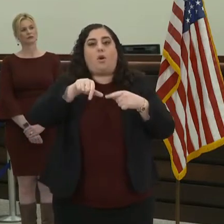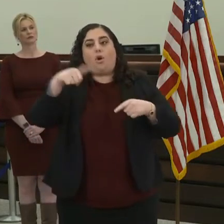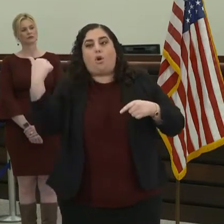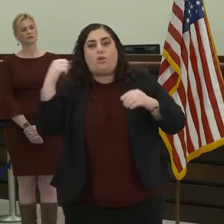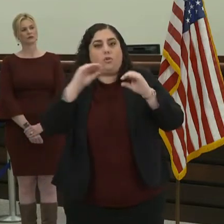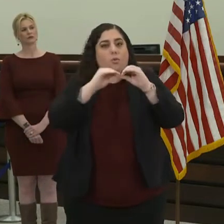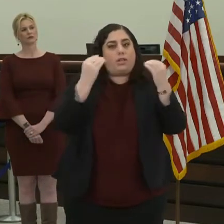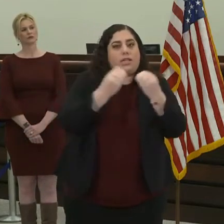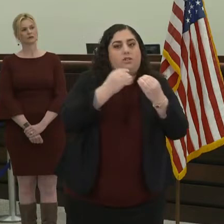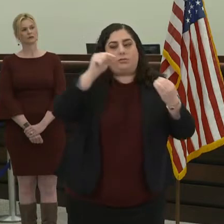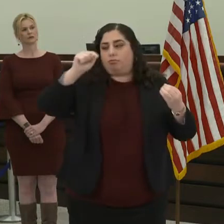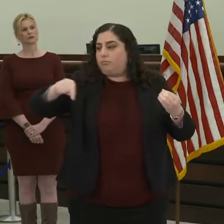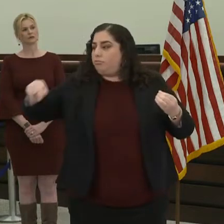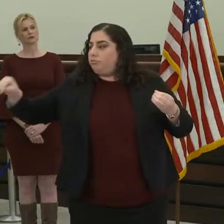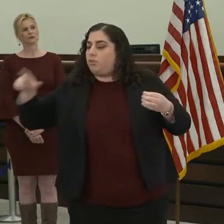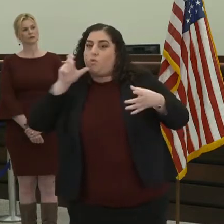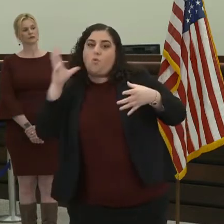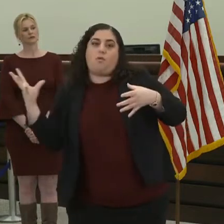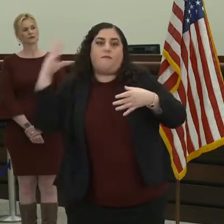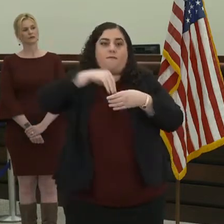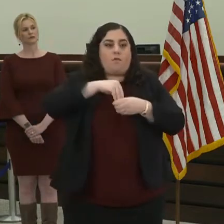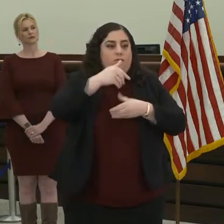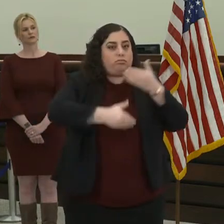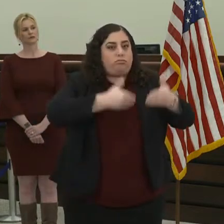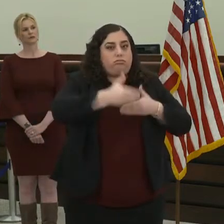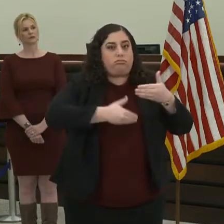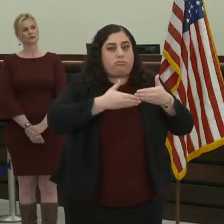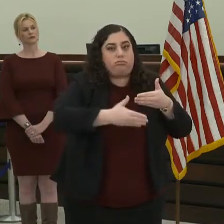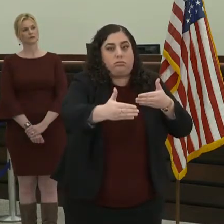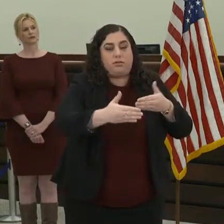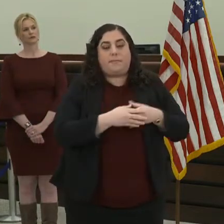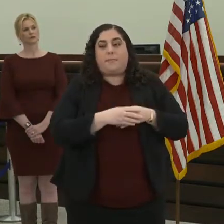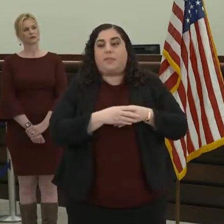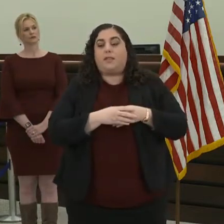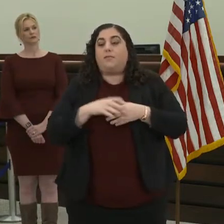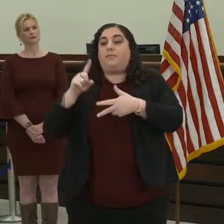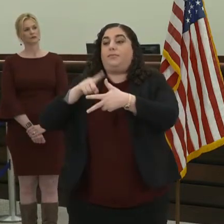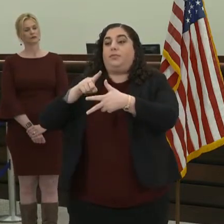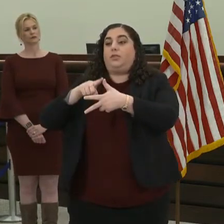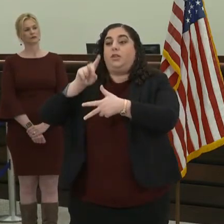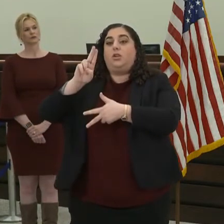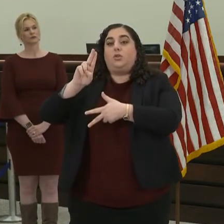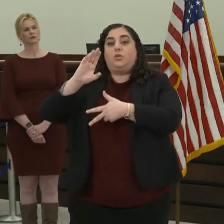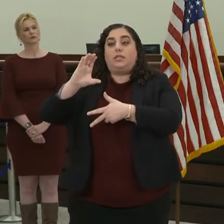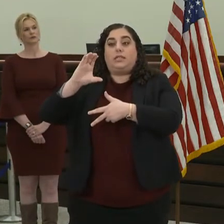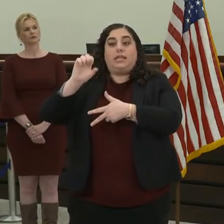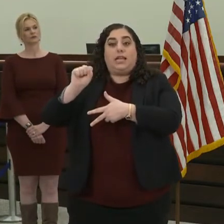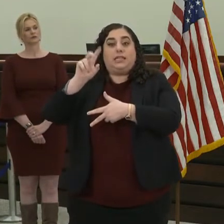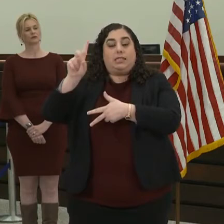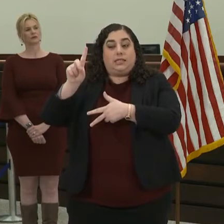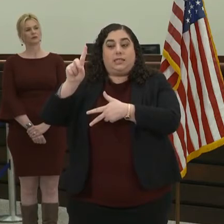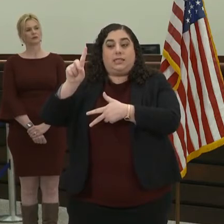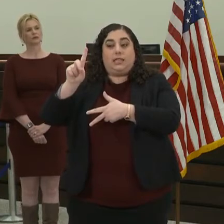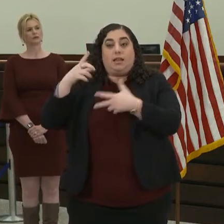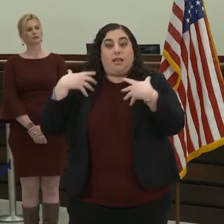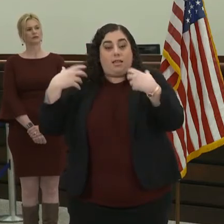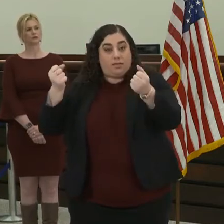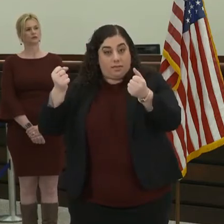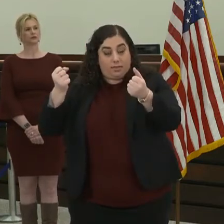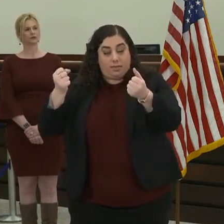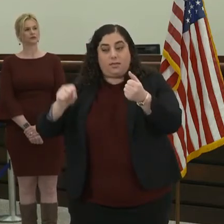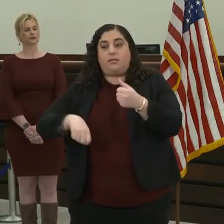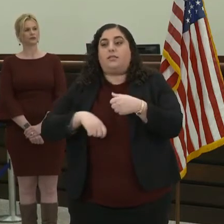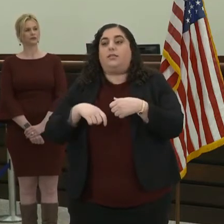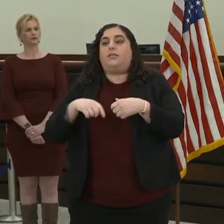effort. Today, I want to highlight the efforts of UC San Diego Health, their multi-pronged approach with clinical drug